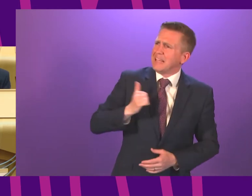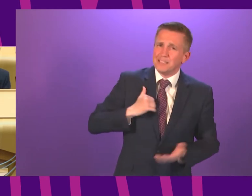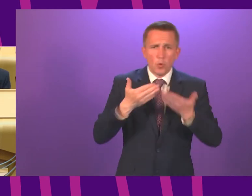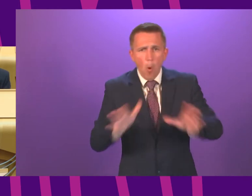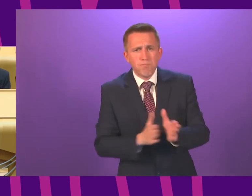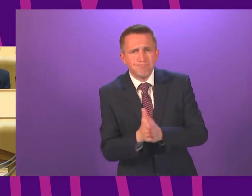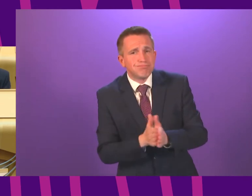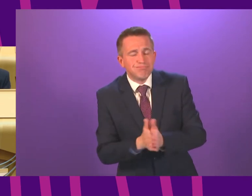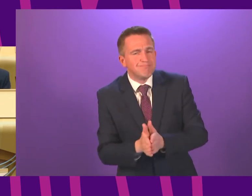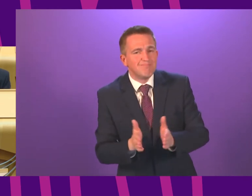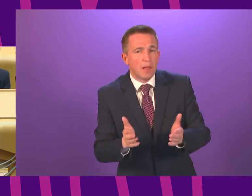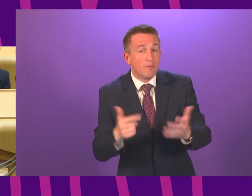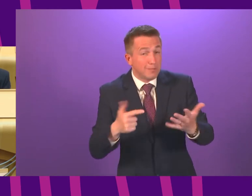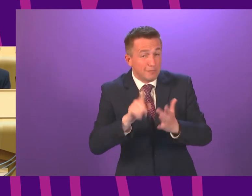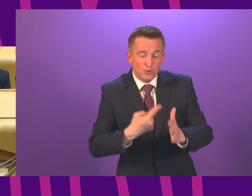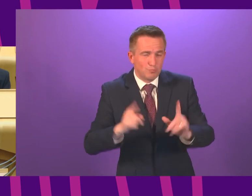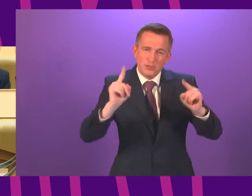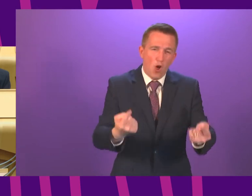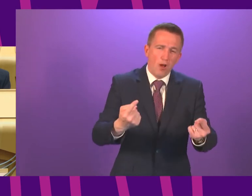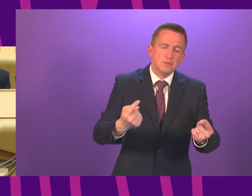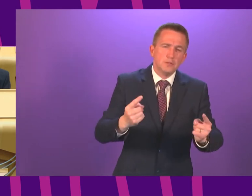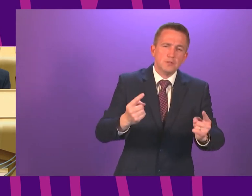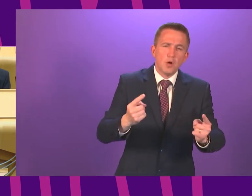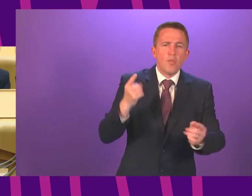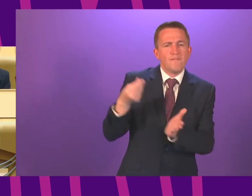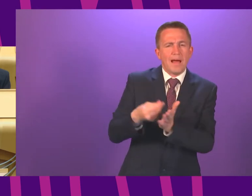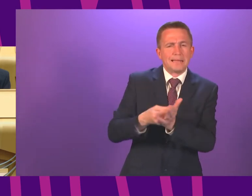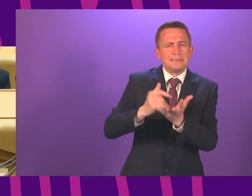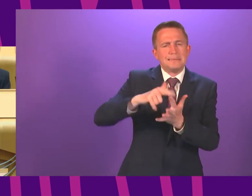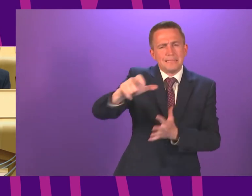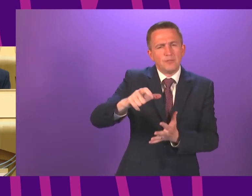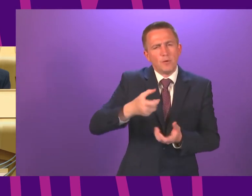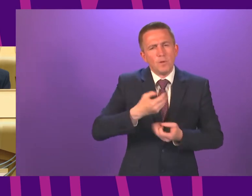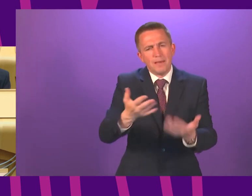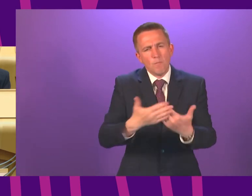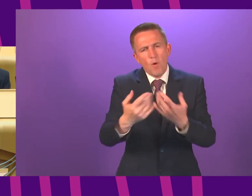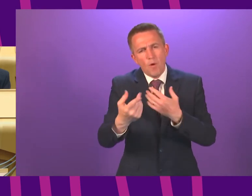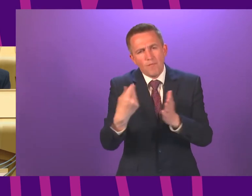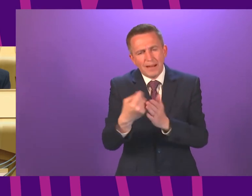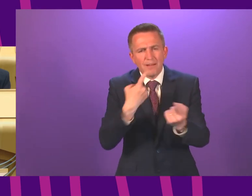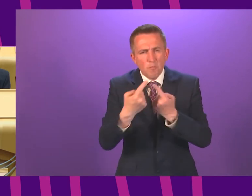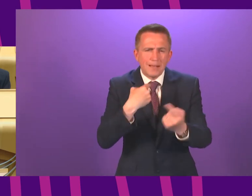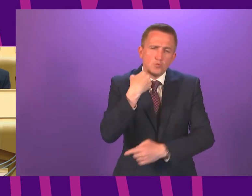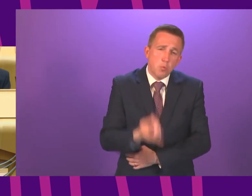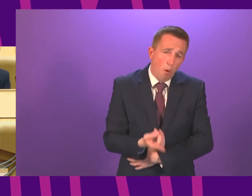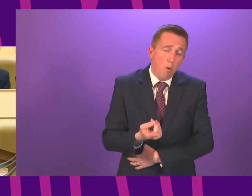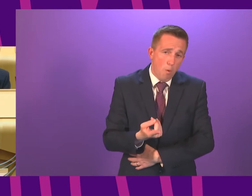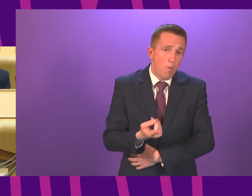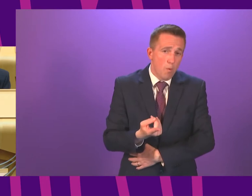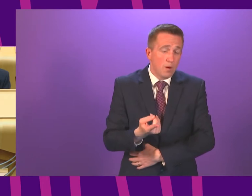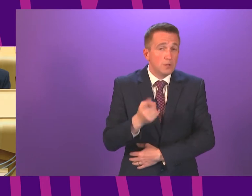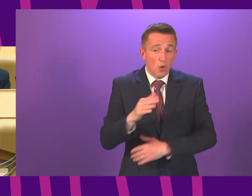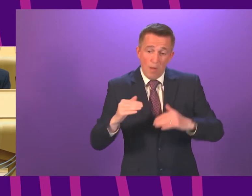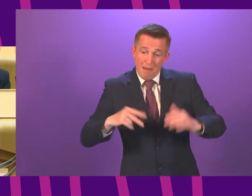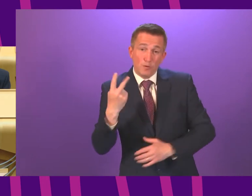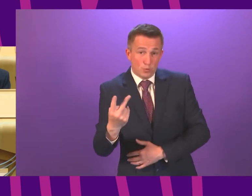operate in a different way from 7th June, and full details will be provided by the Finance Secretary tomorrow. But it is important to stress that this is a pause,